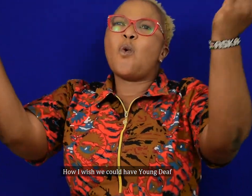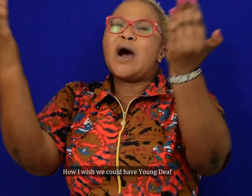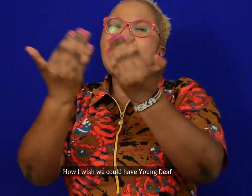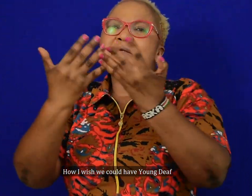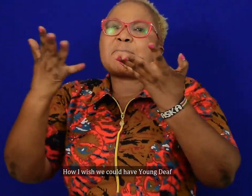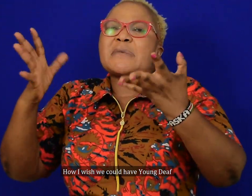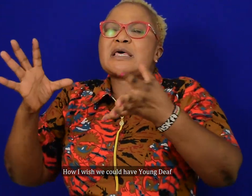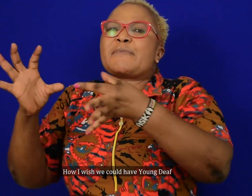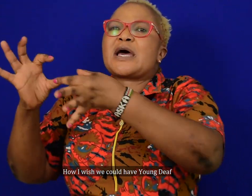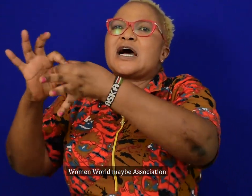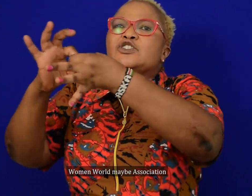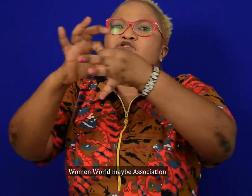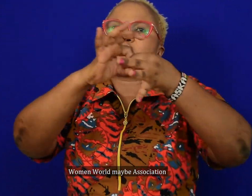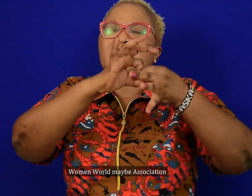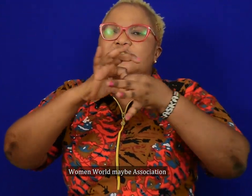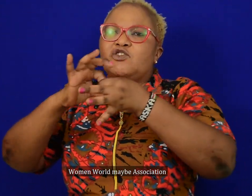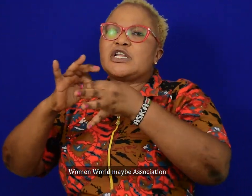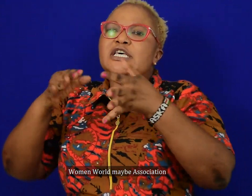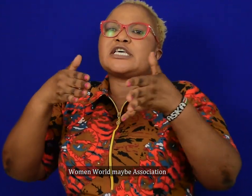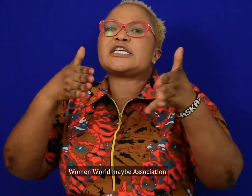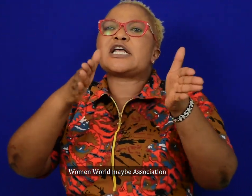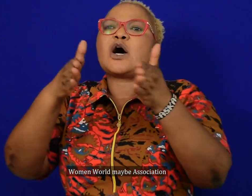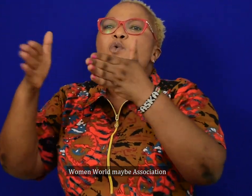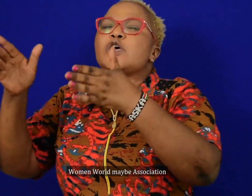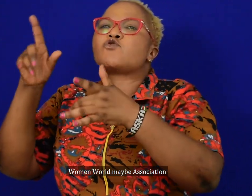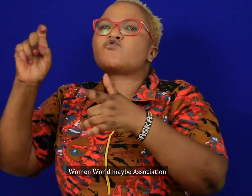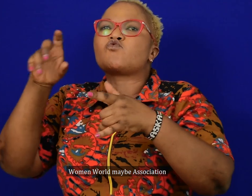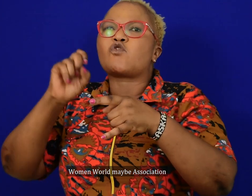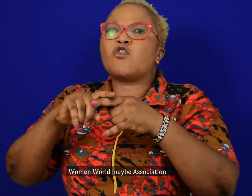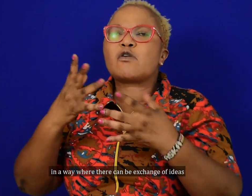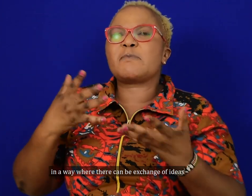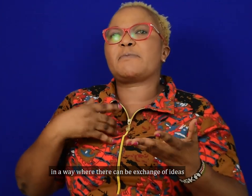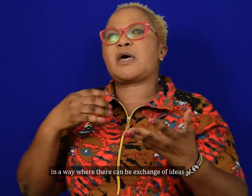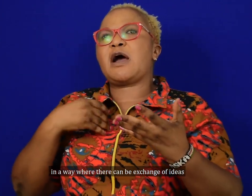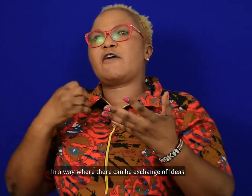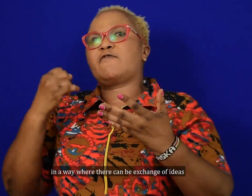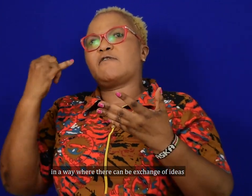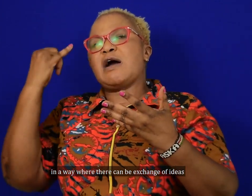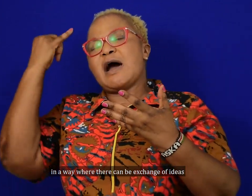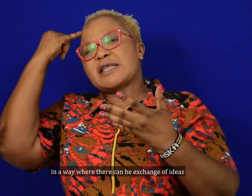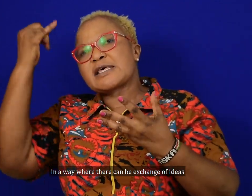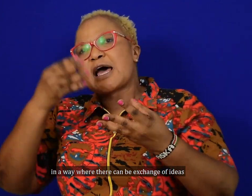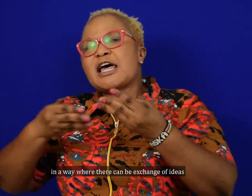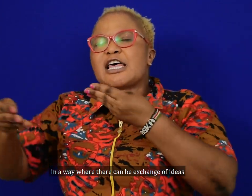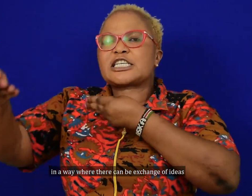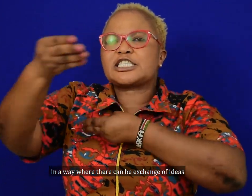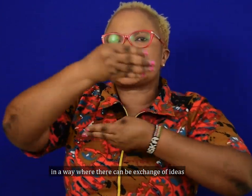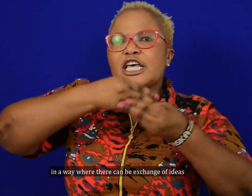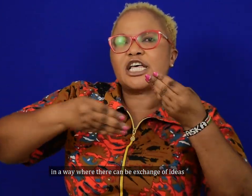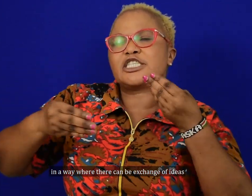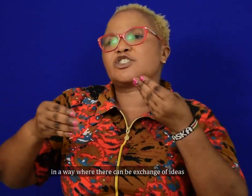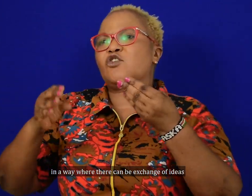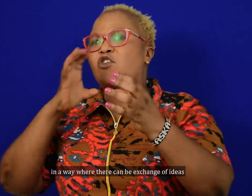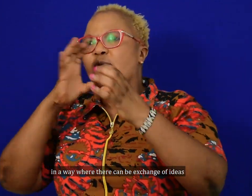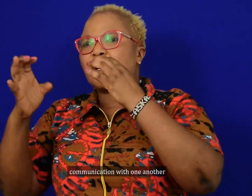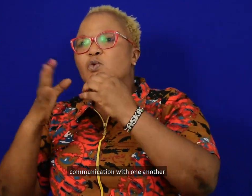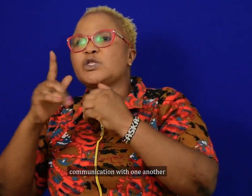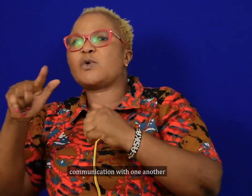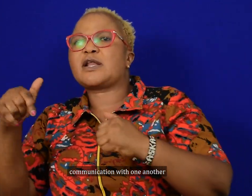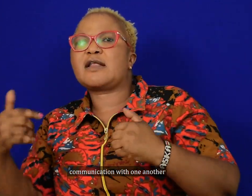a young, deaf, deaf women, or maybe association in a way where there can be exchange of ideas, communication